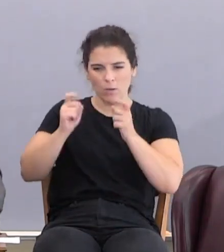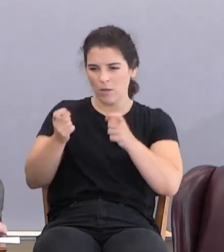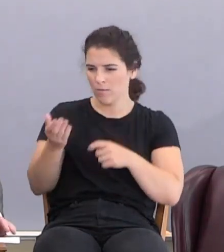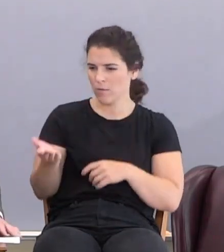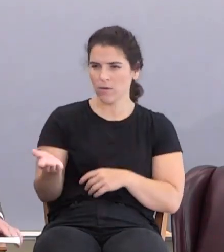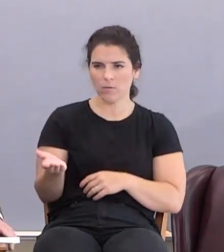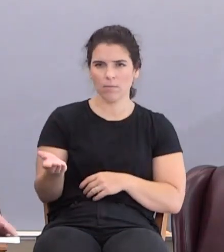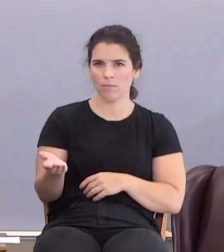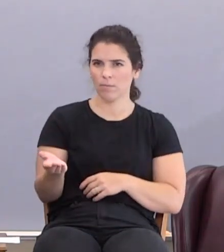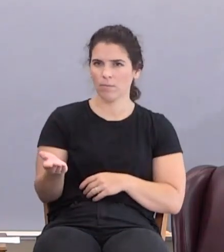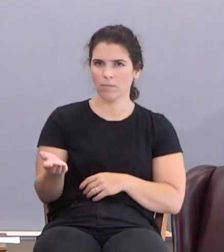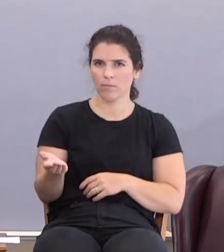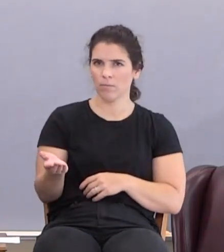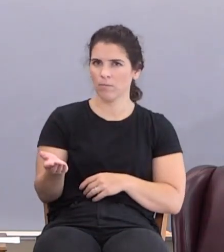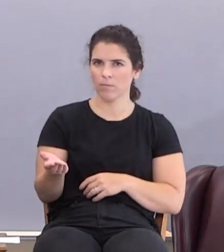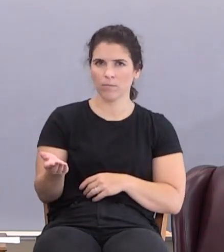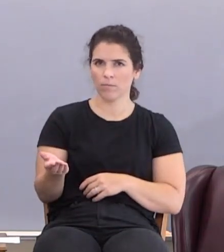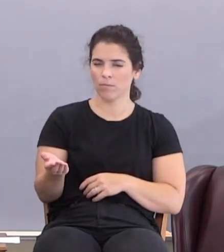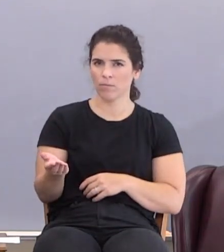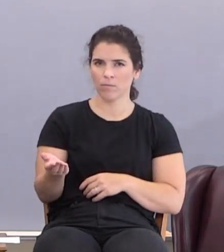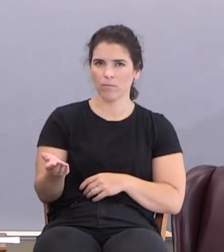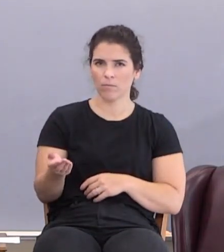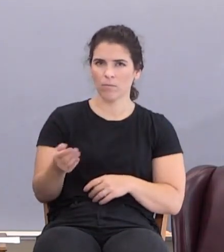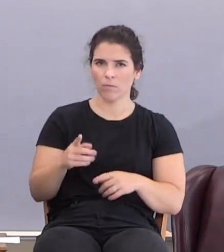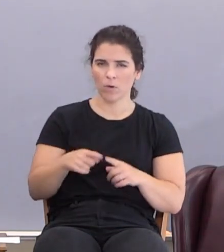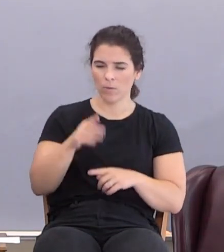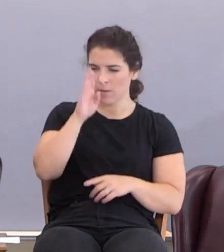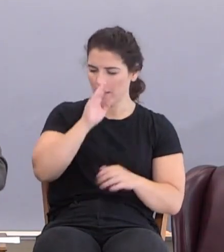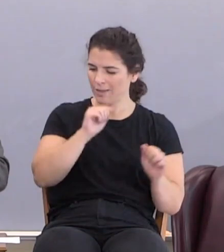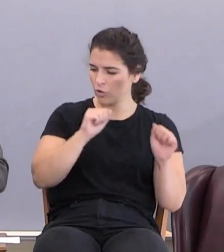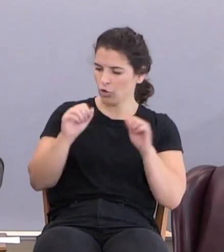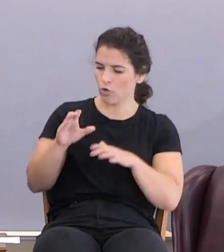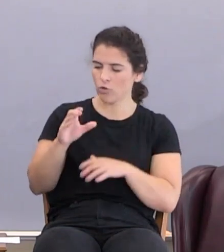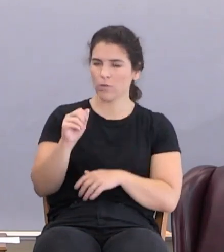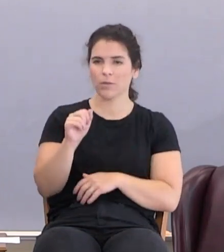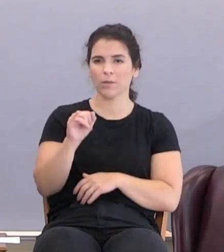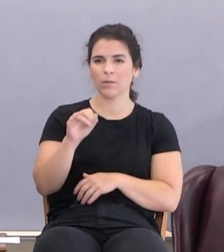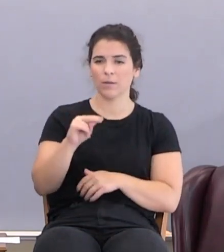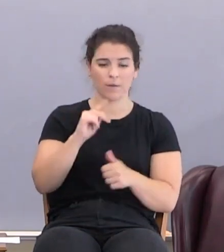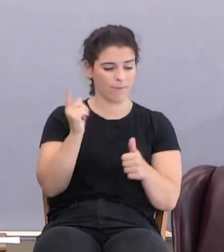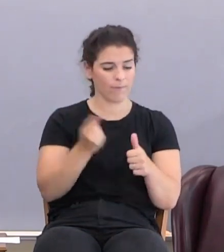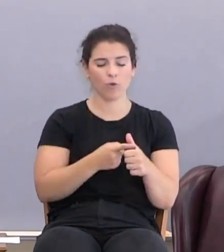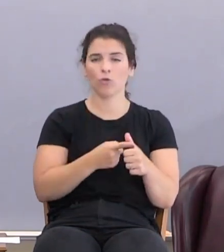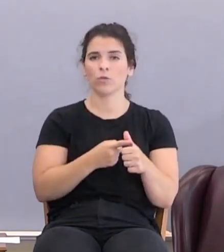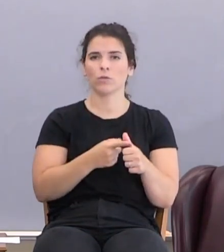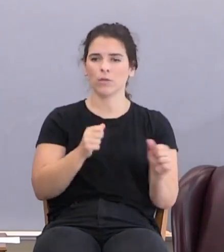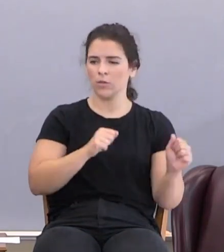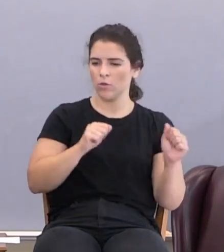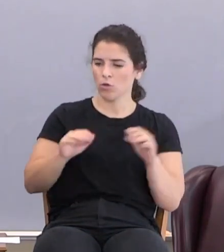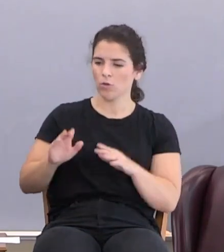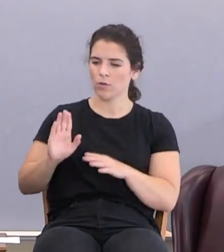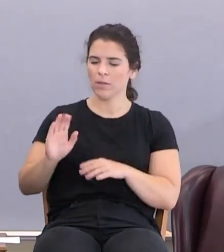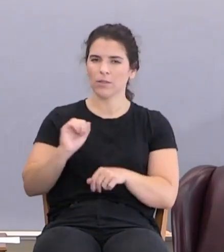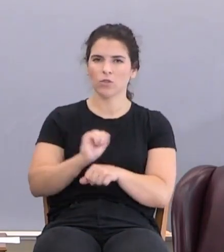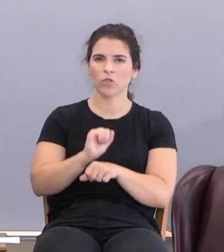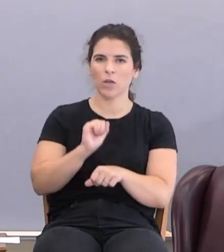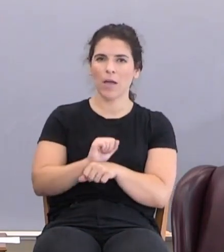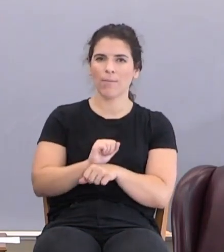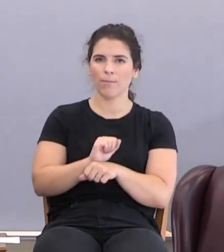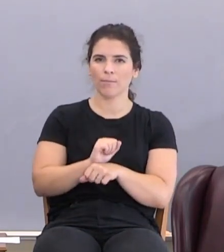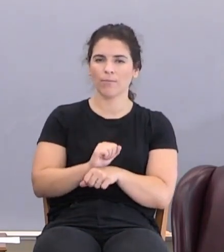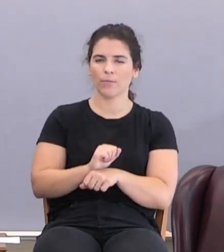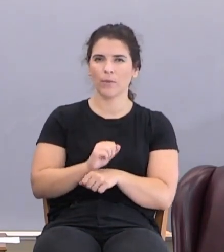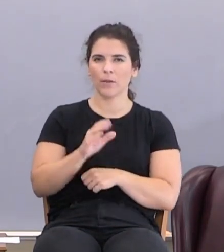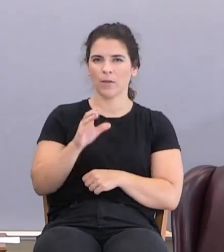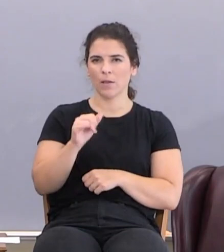unto thee her strength. So when God curses Cain first, he curses his vocation. Cain is a,